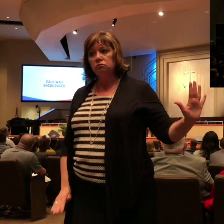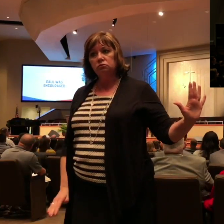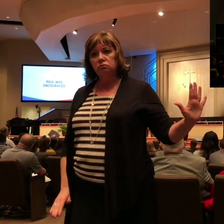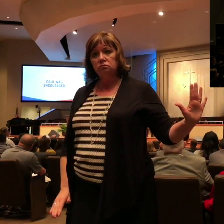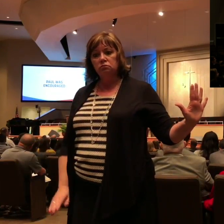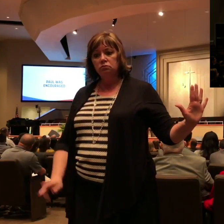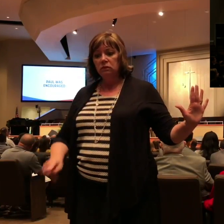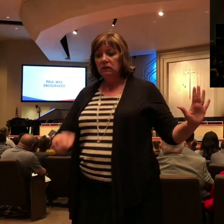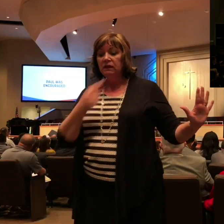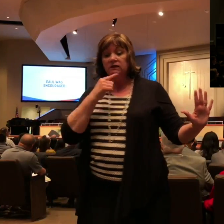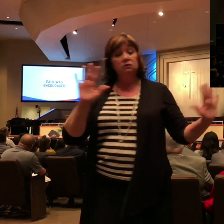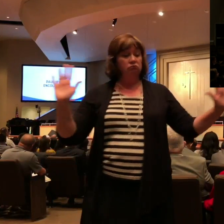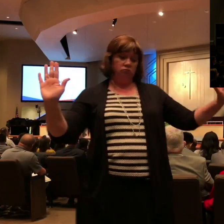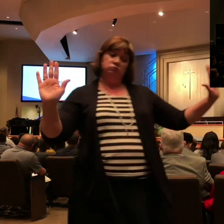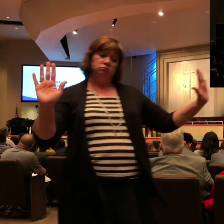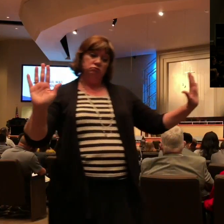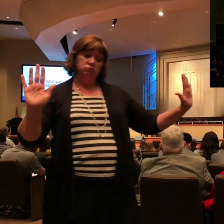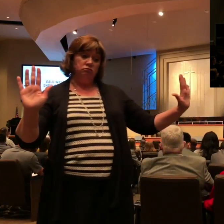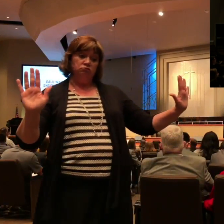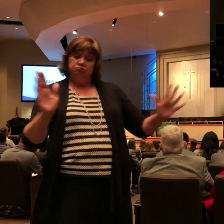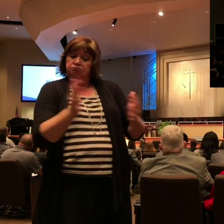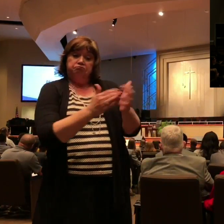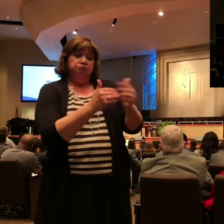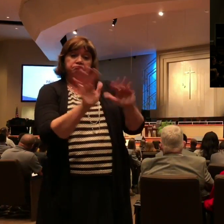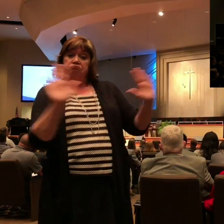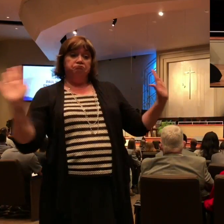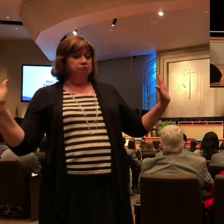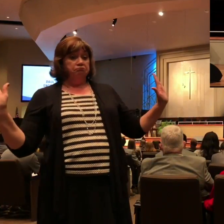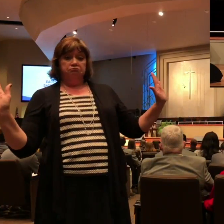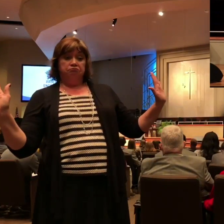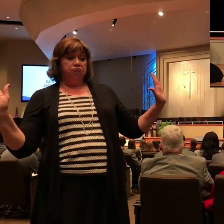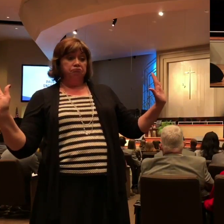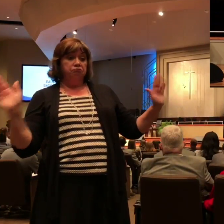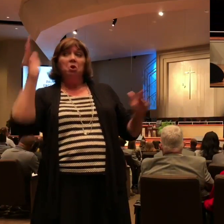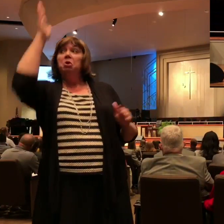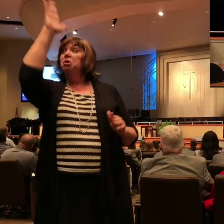Paul said, listen, it doesn't matter. God's in control.